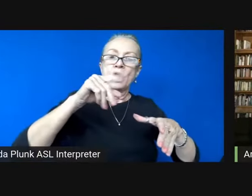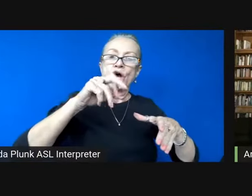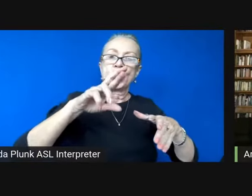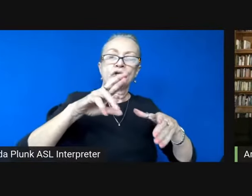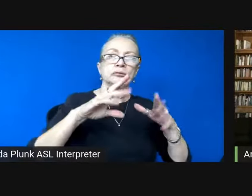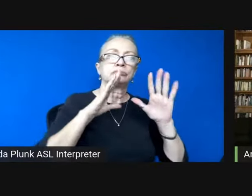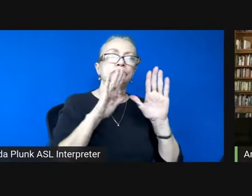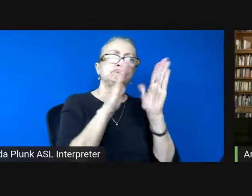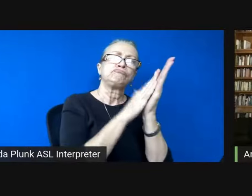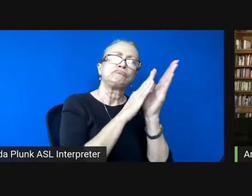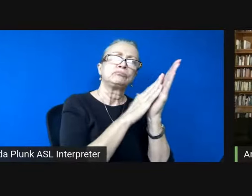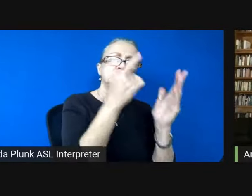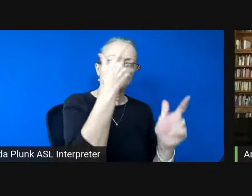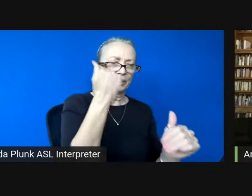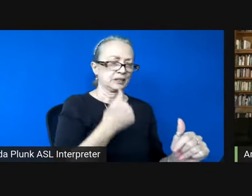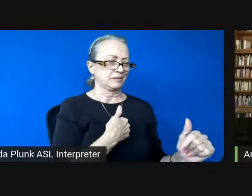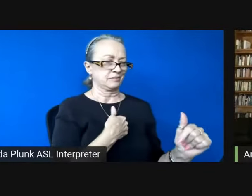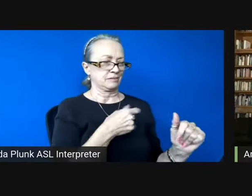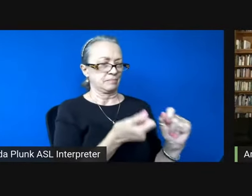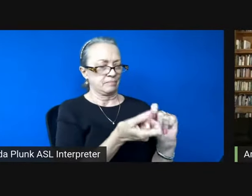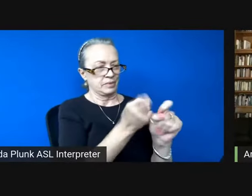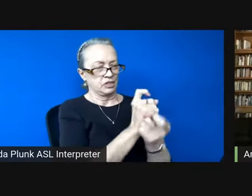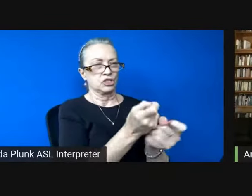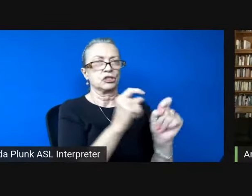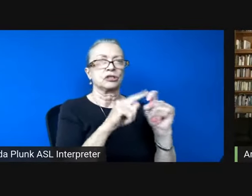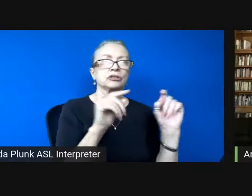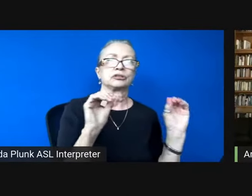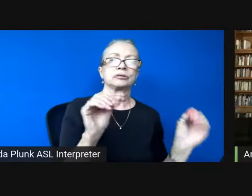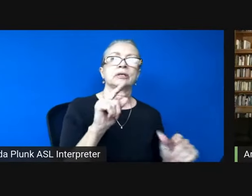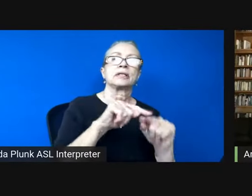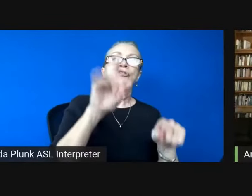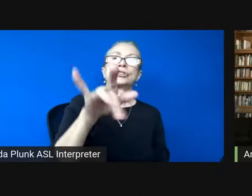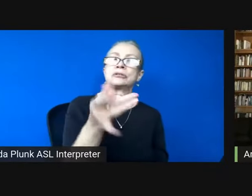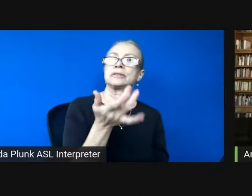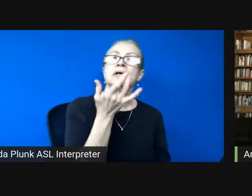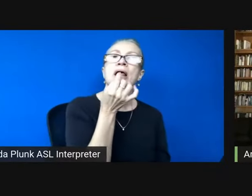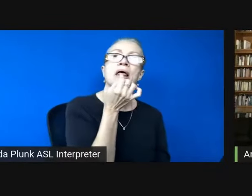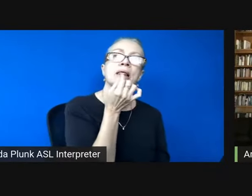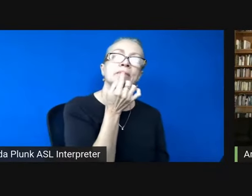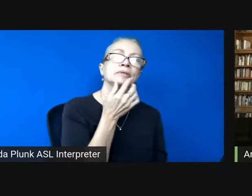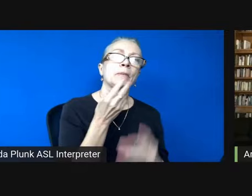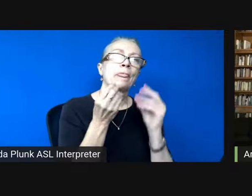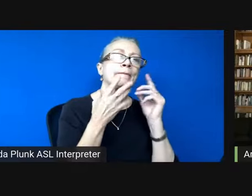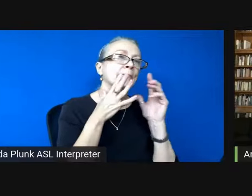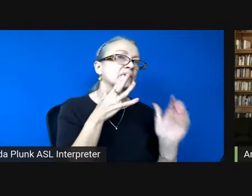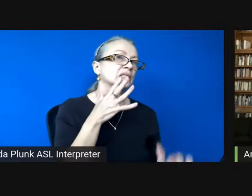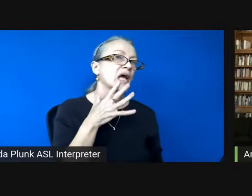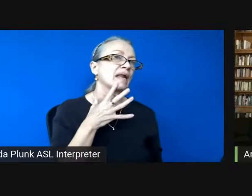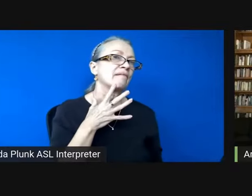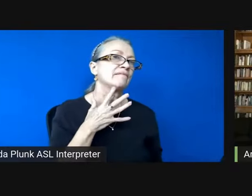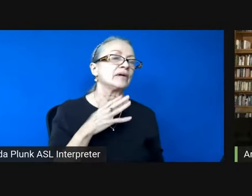hands and when i touch your lips you salivate and when i dissolve on your tongue